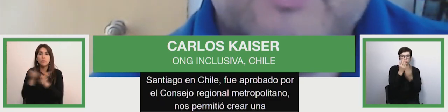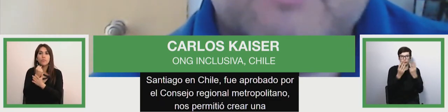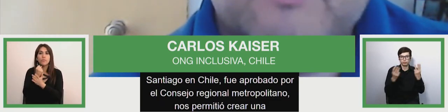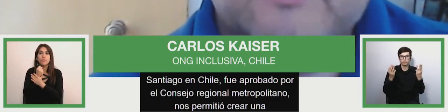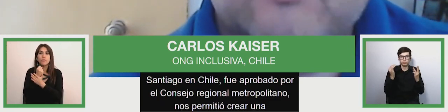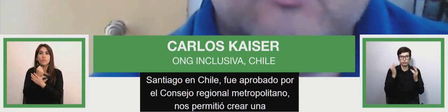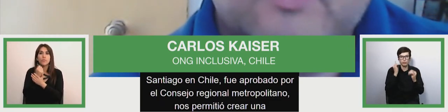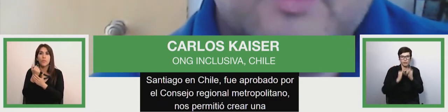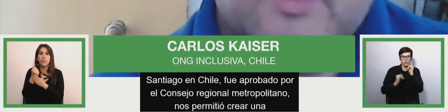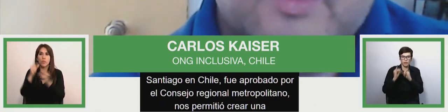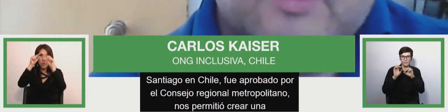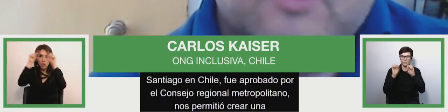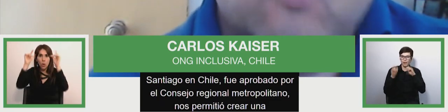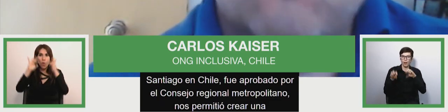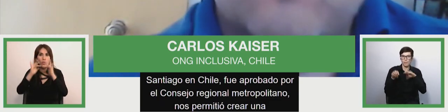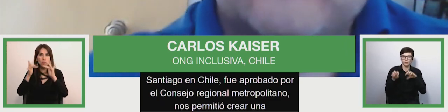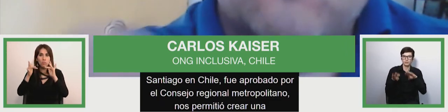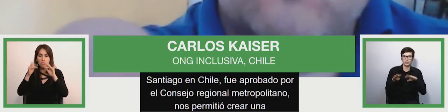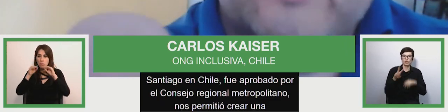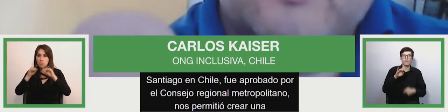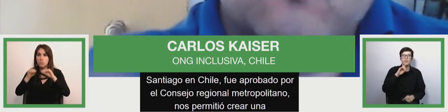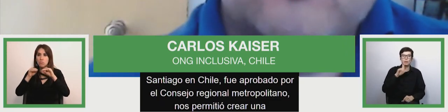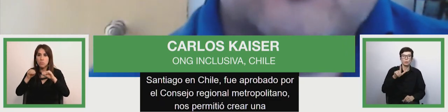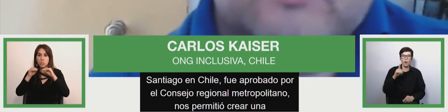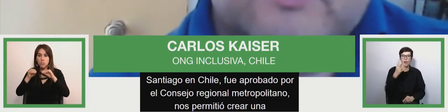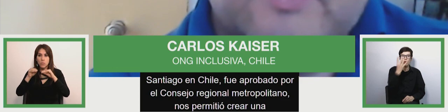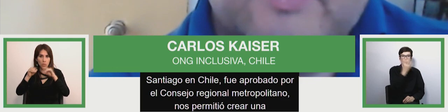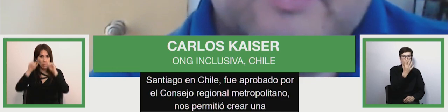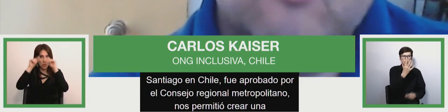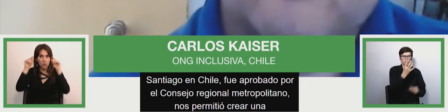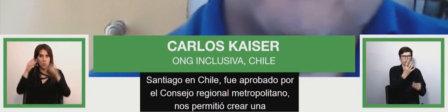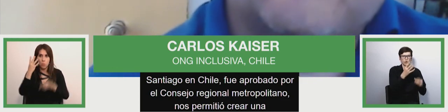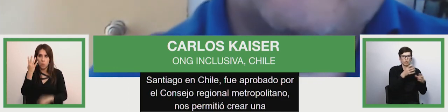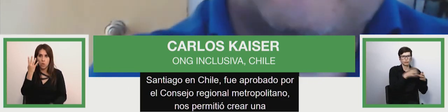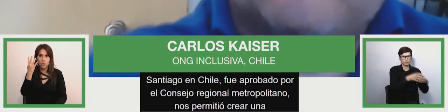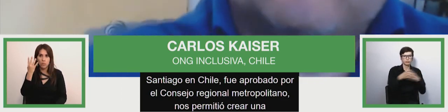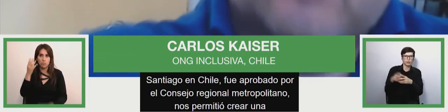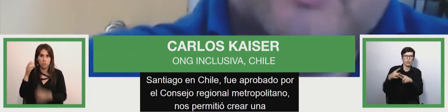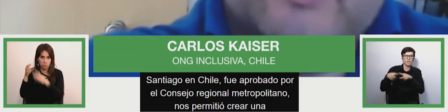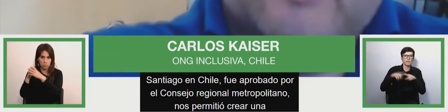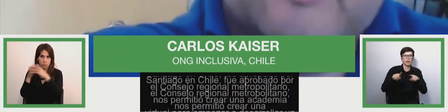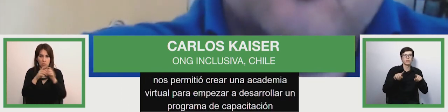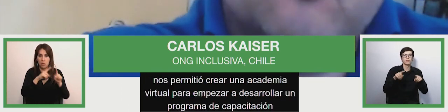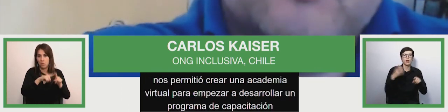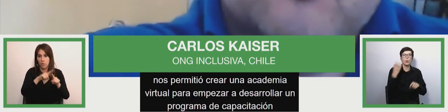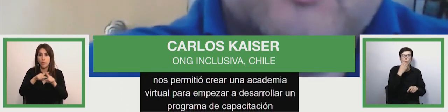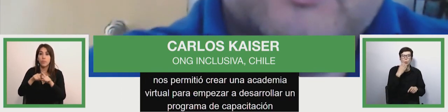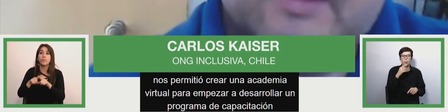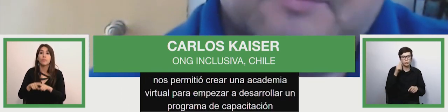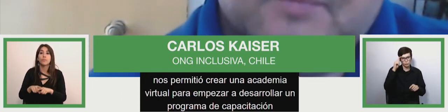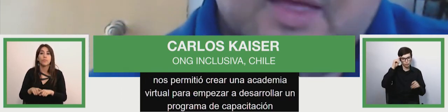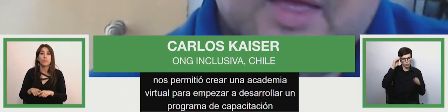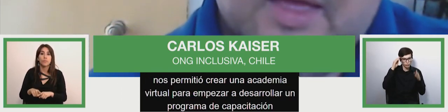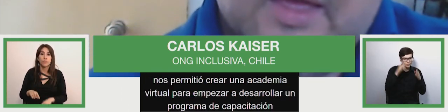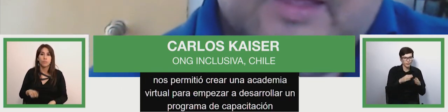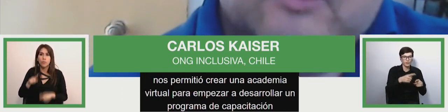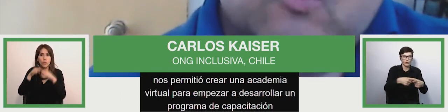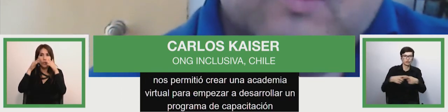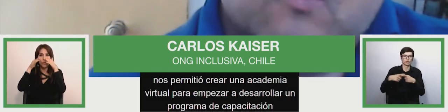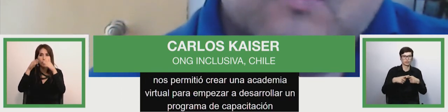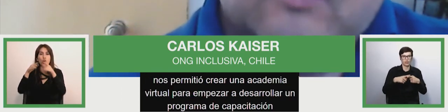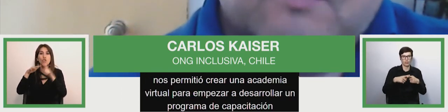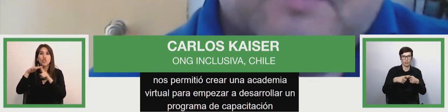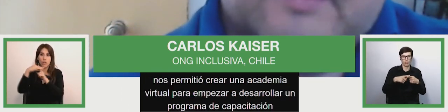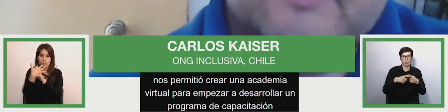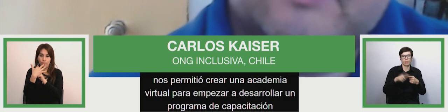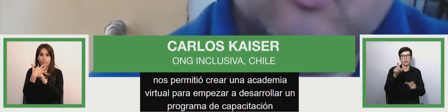the metropolitan council this allowed us to create a virtual academy to be